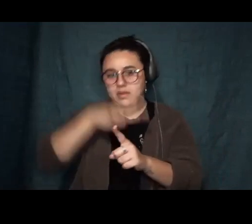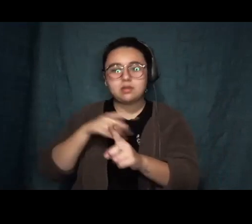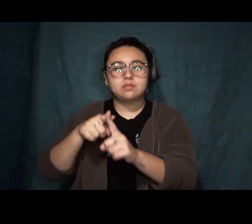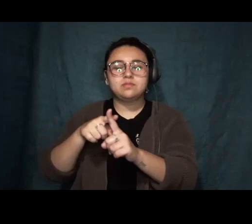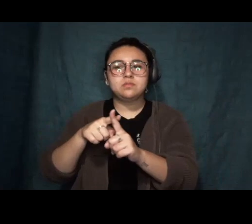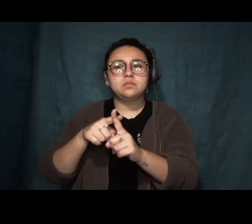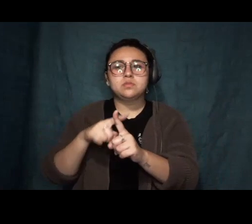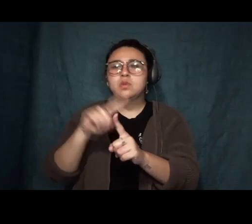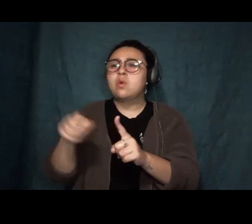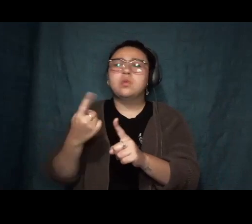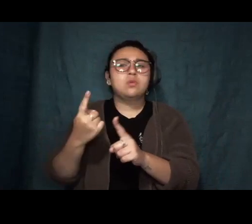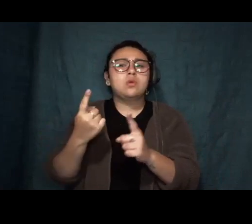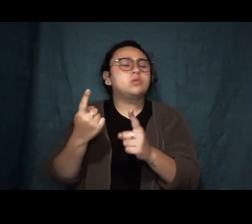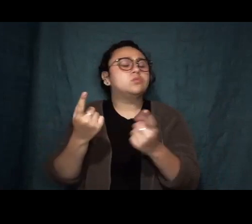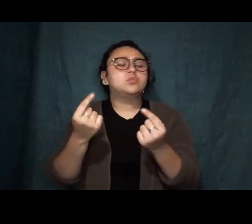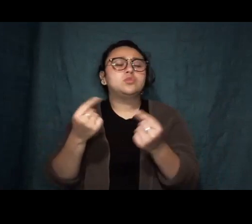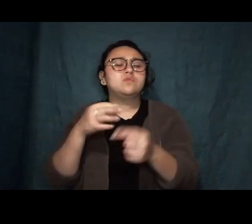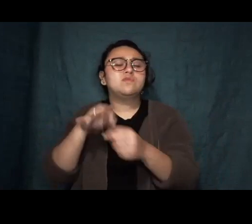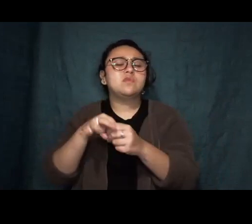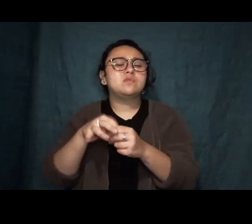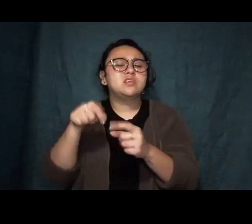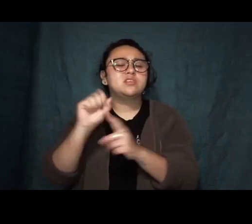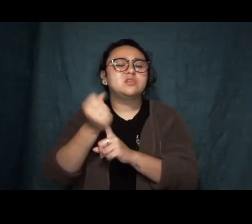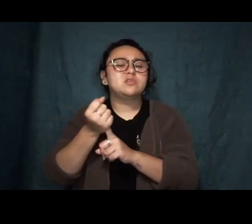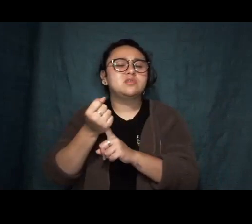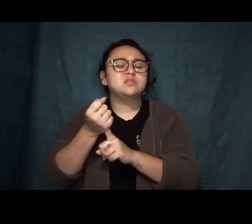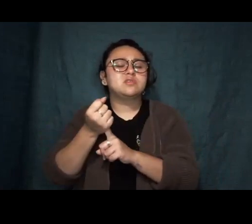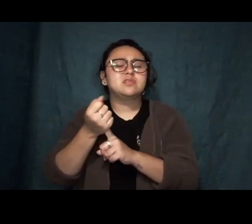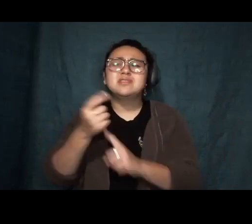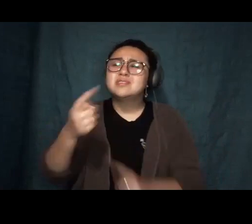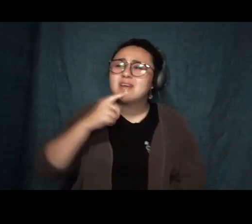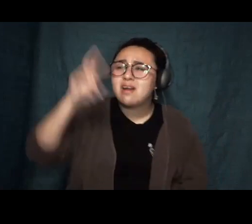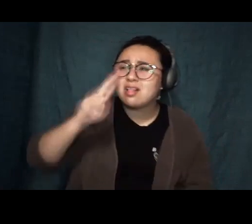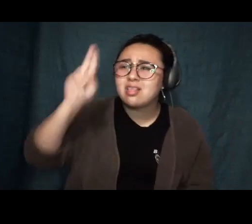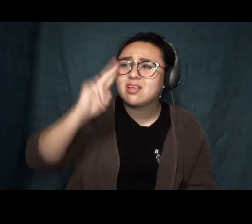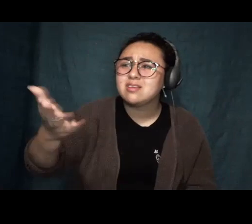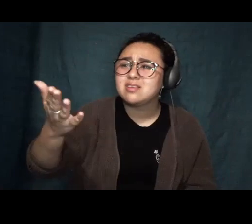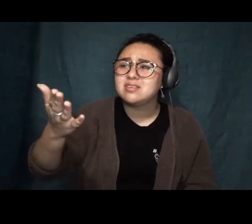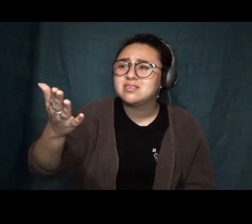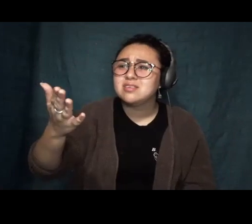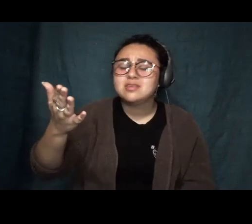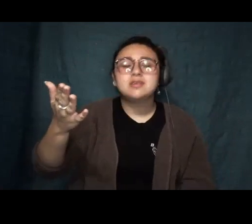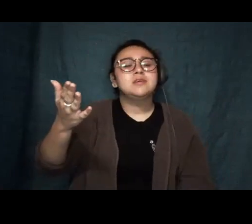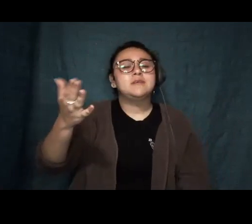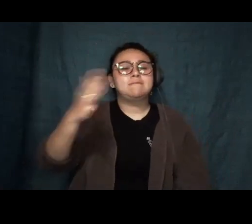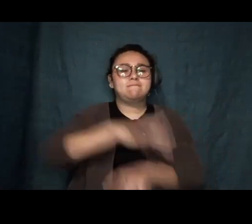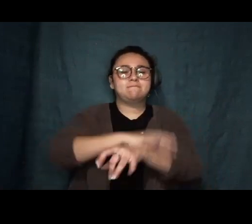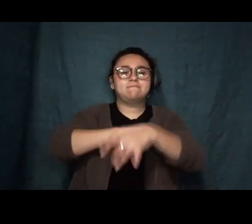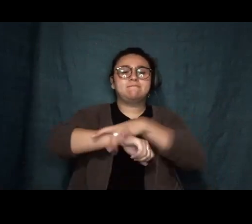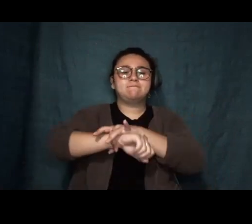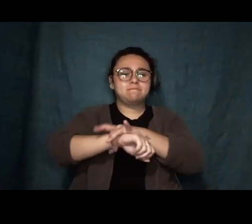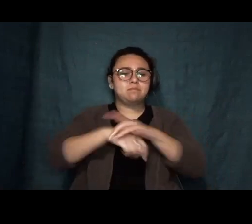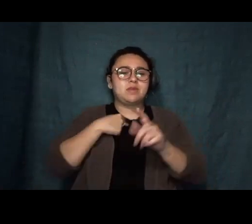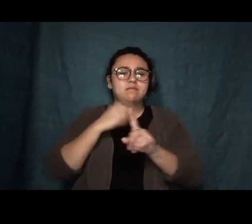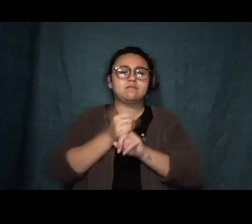in this situation. I cry out, uncle, as they cuff me, fold me into myself